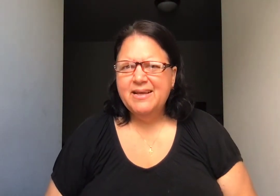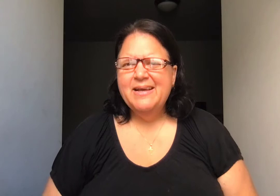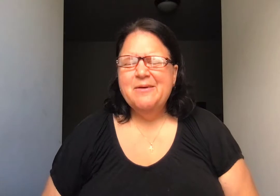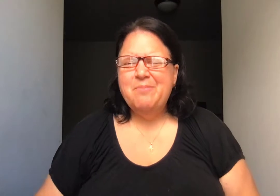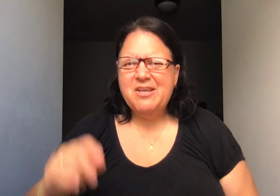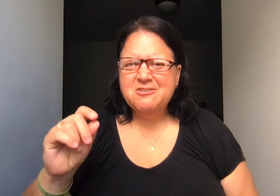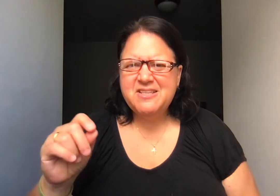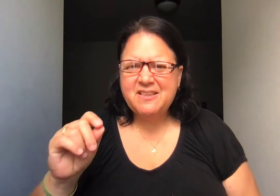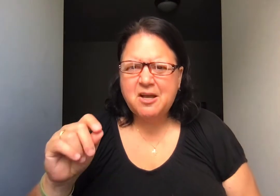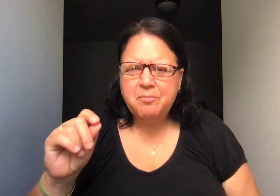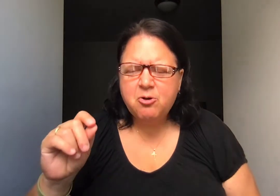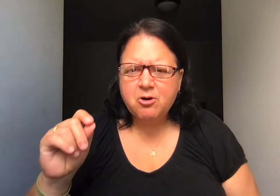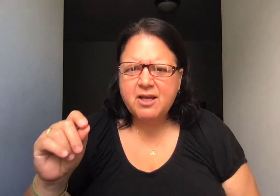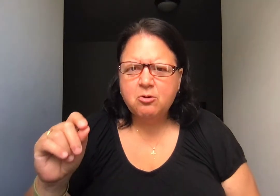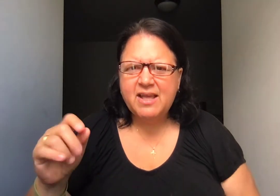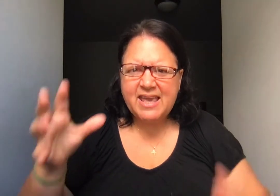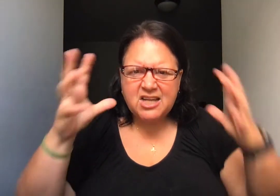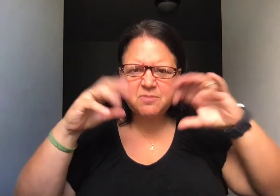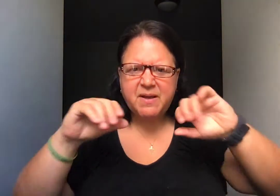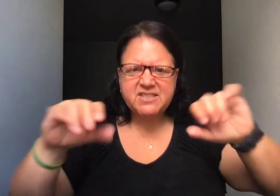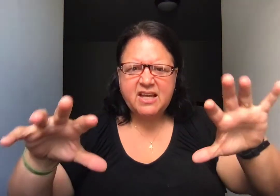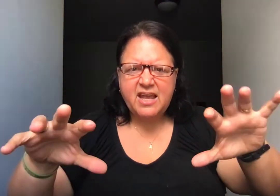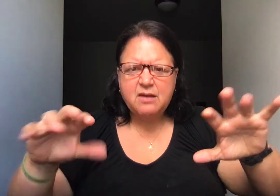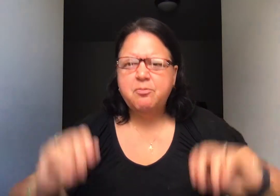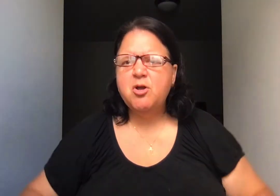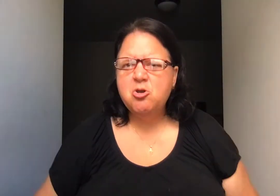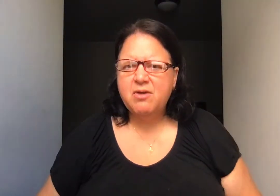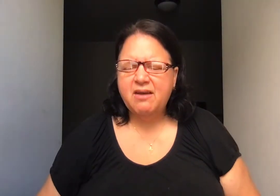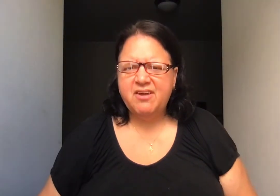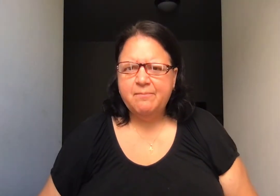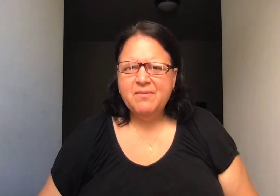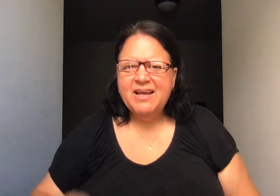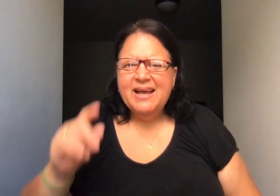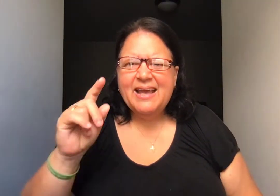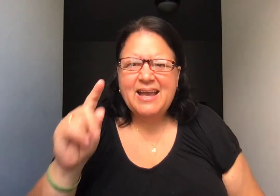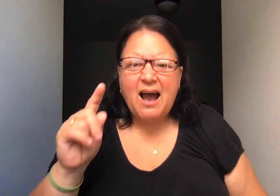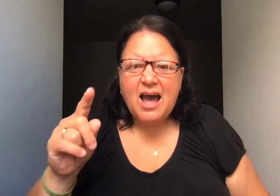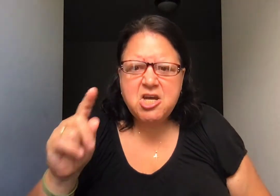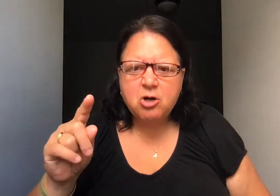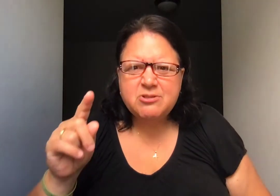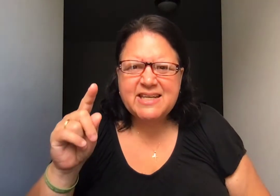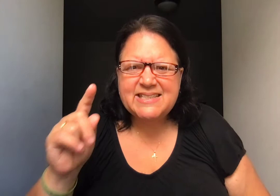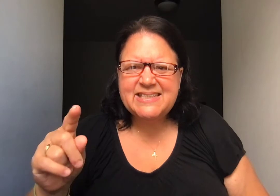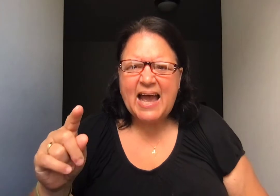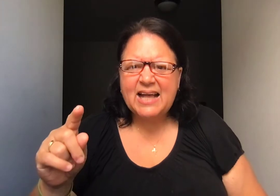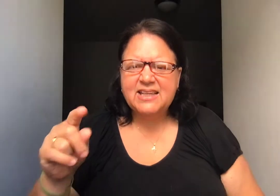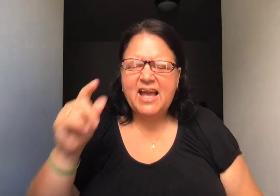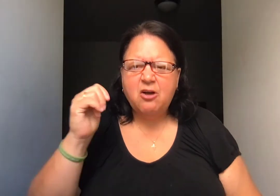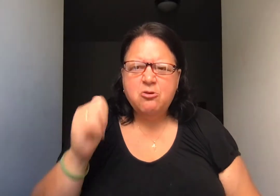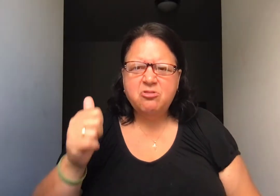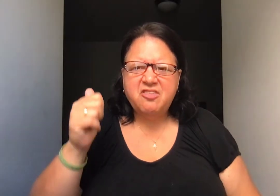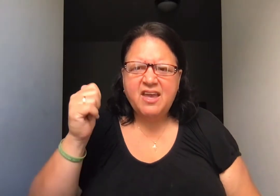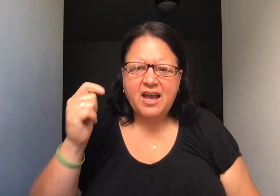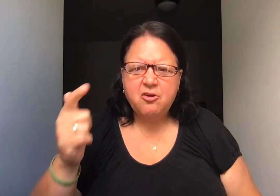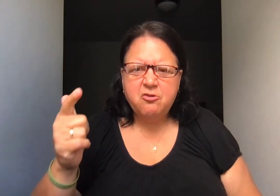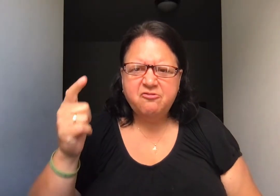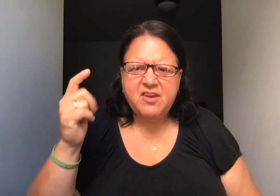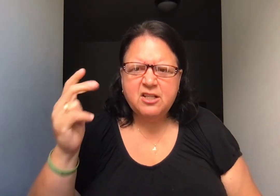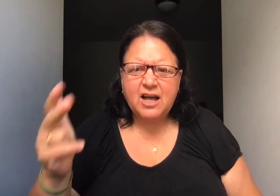But you see, the computer can only guess based on input you give it. God knows exactly how you think, how you feel, how